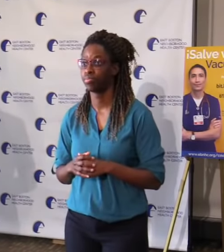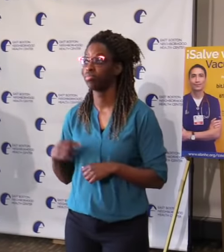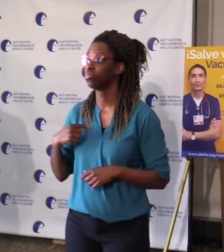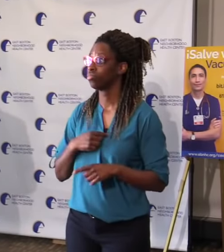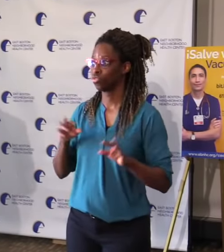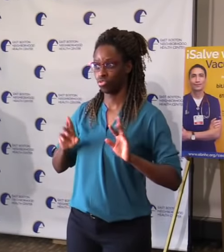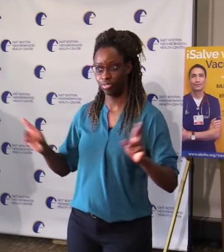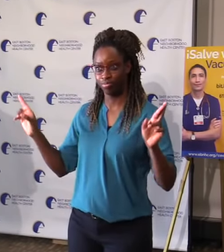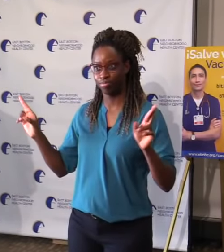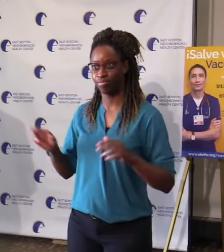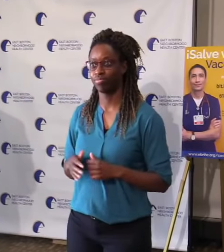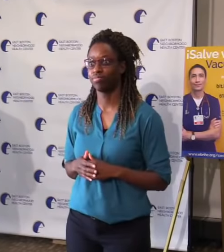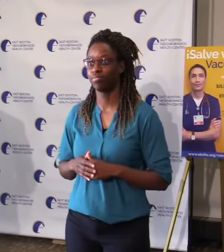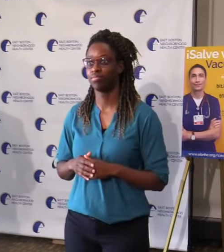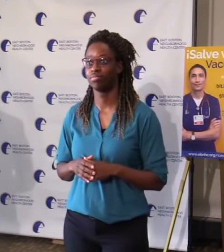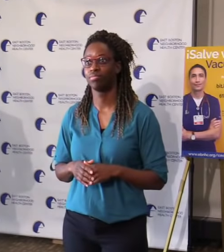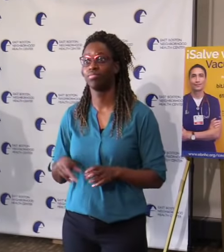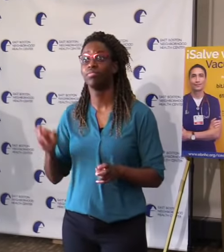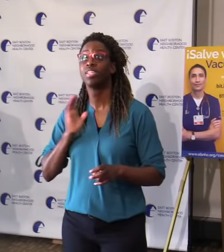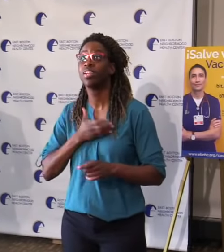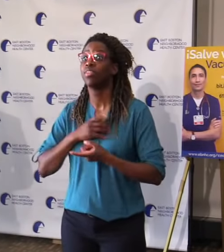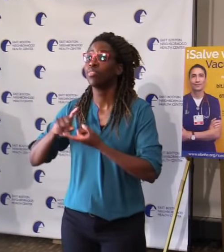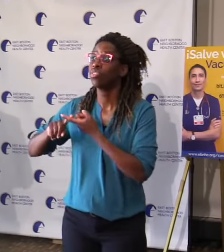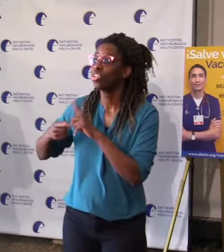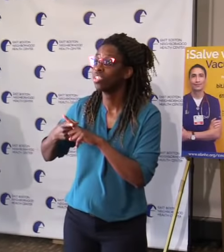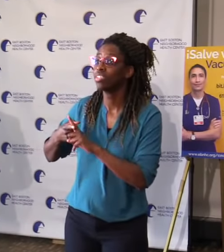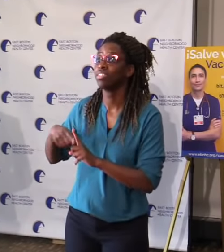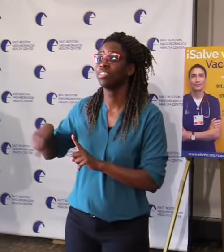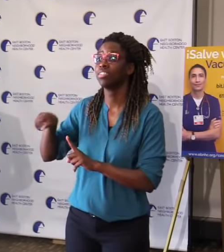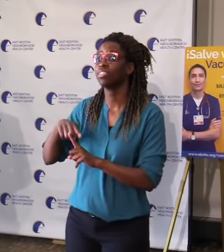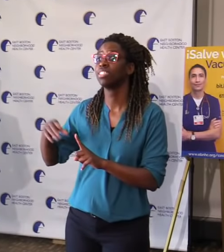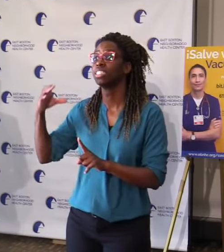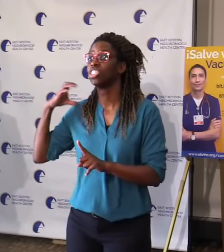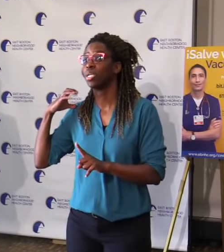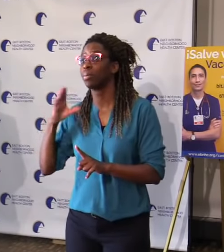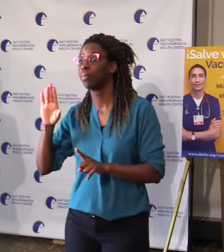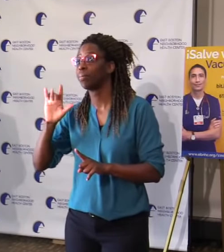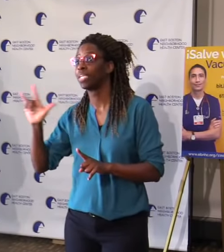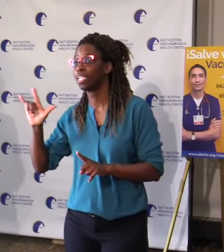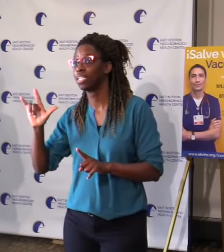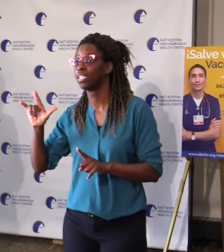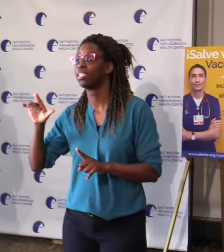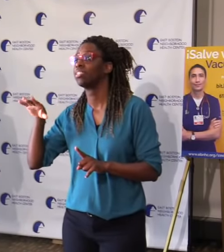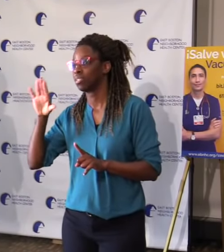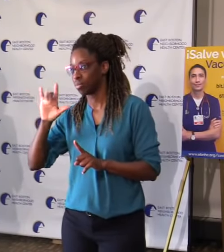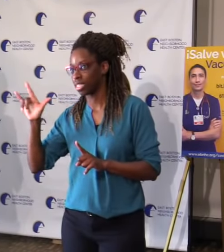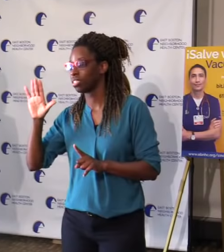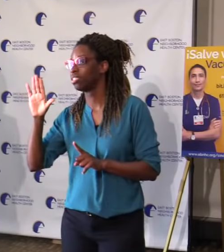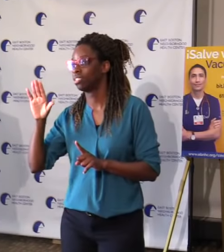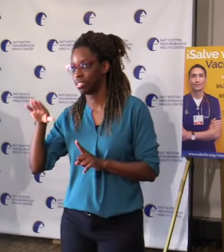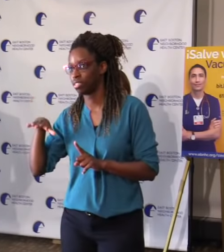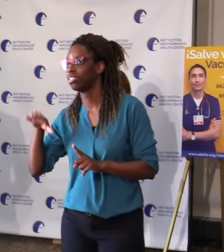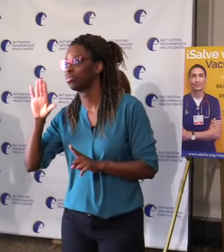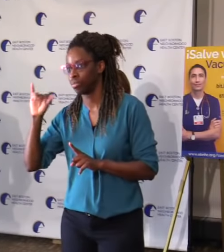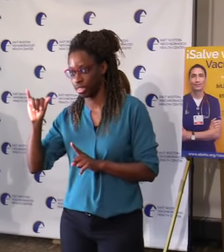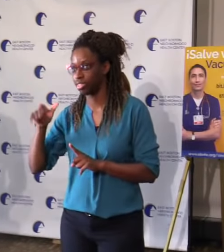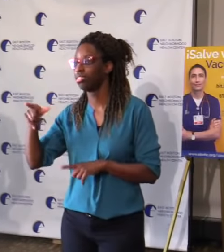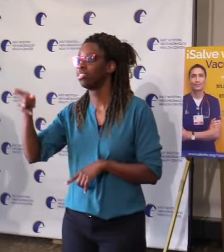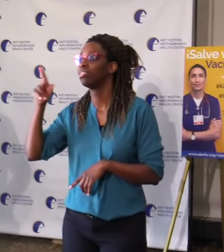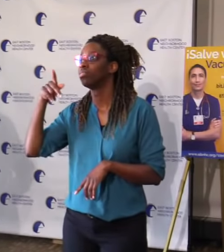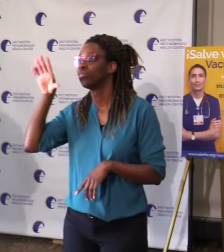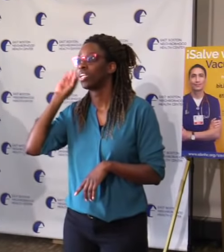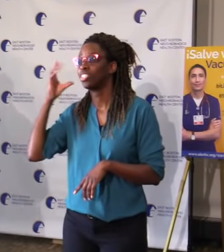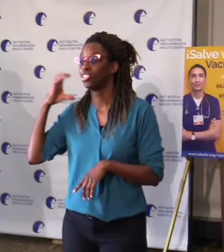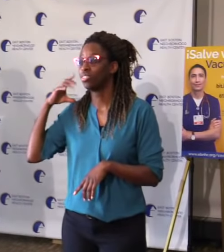Coach Bill Belichick, always says, we're ready to get this job done, and we're ready to do this today. So thank you again.